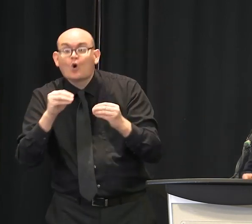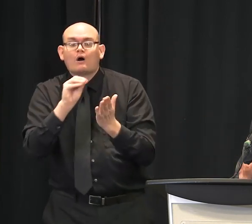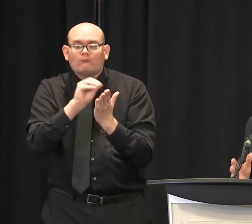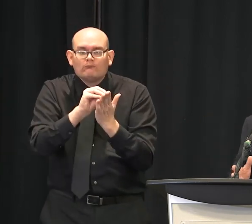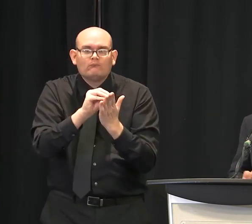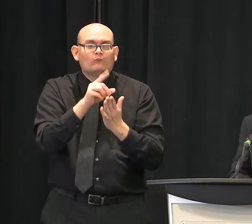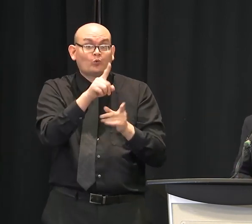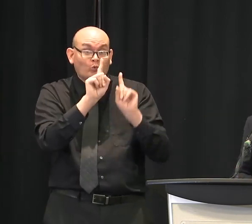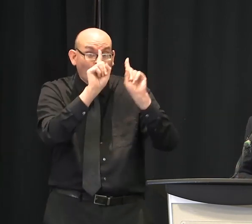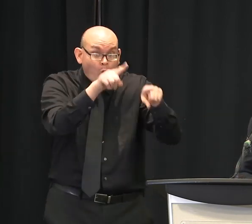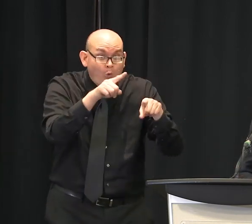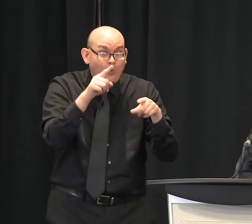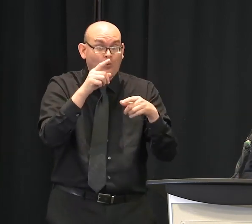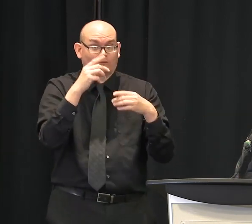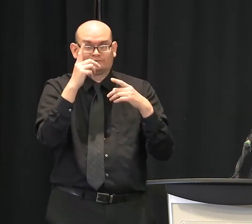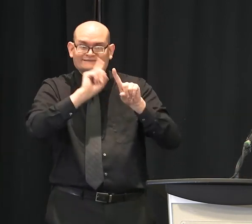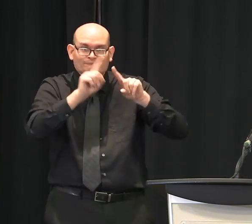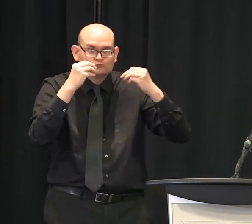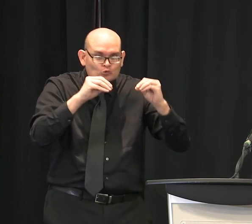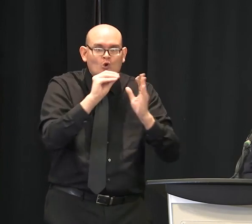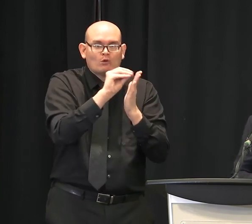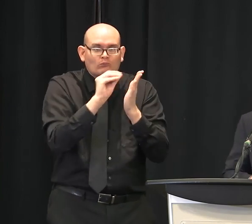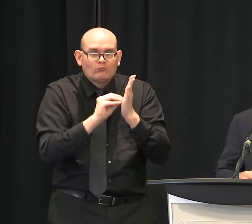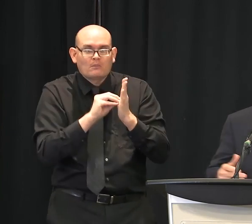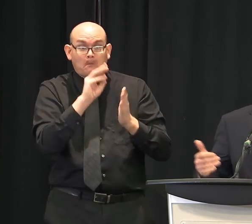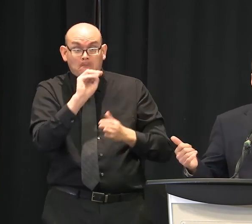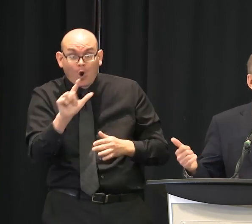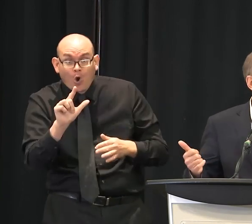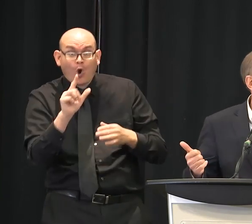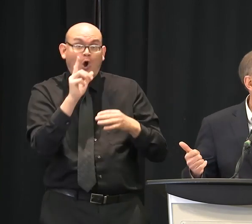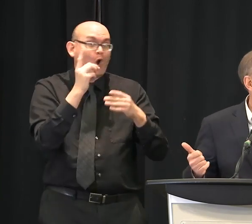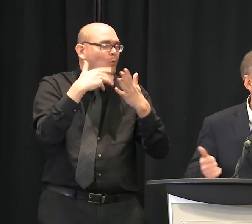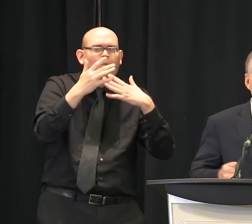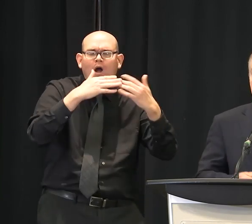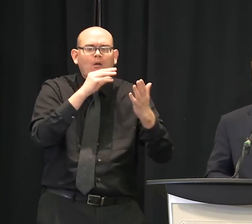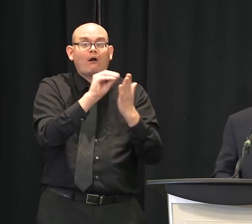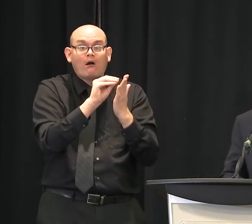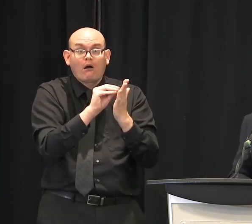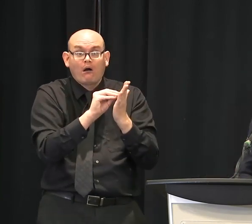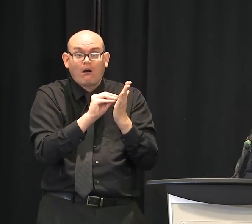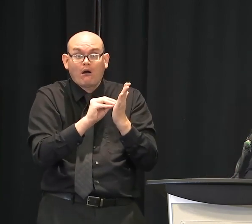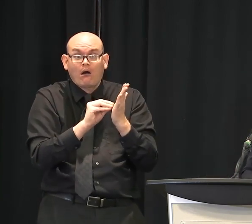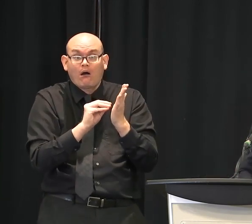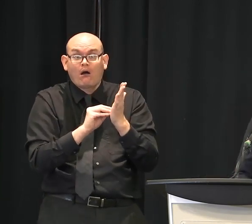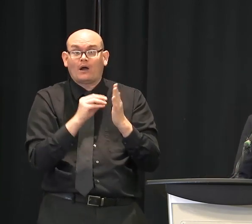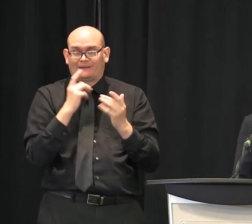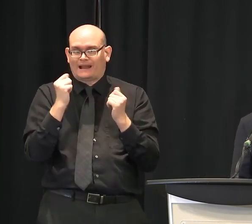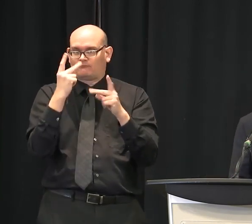on that. I think we'll be hearing a lot more about that soon. Thank you. Questions for the medical community?